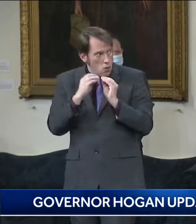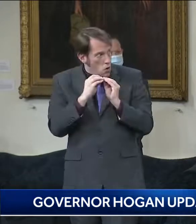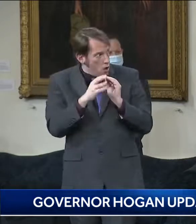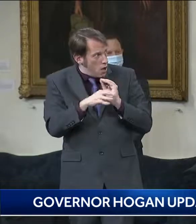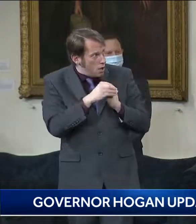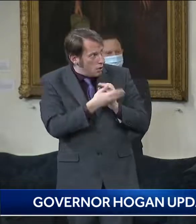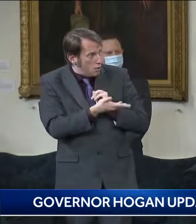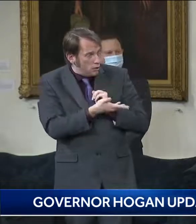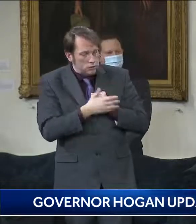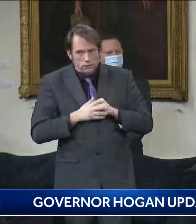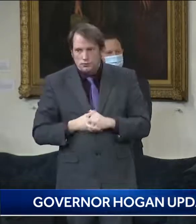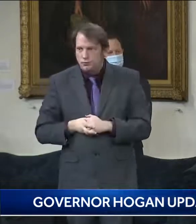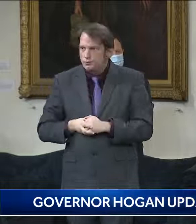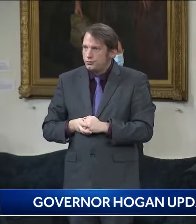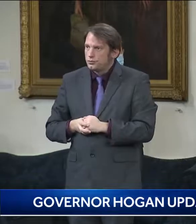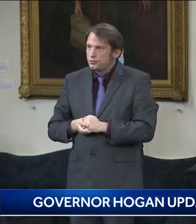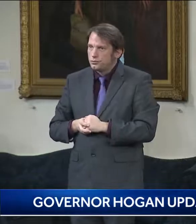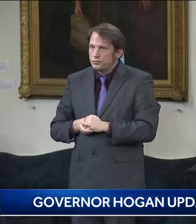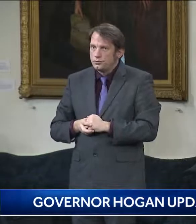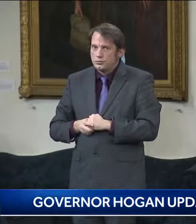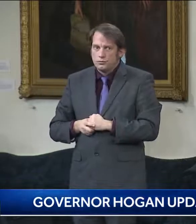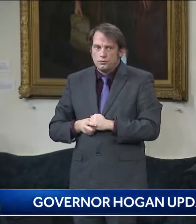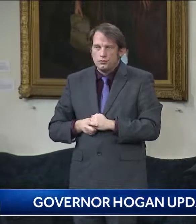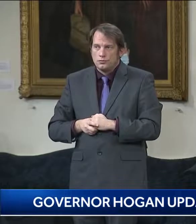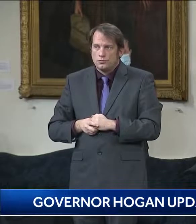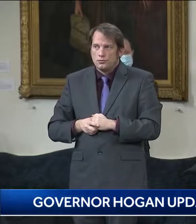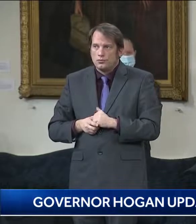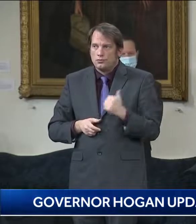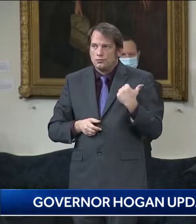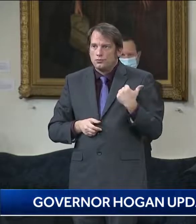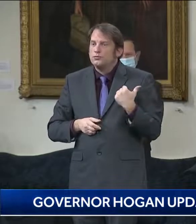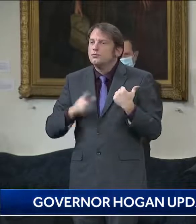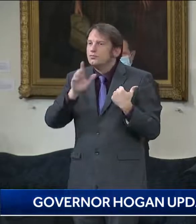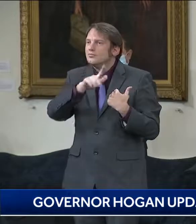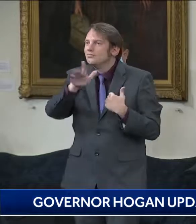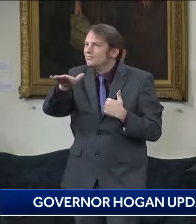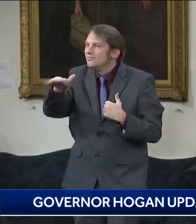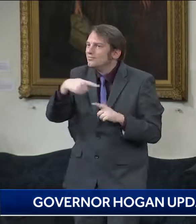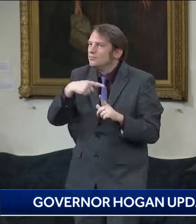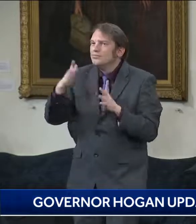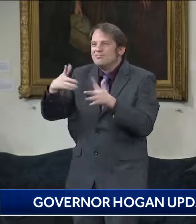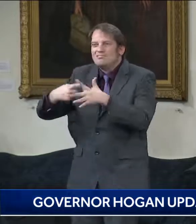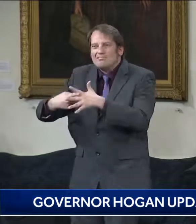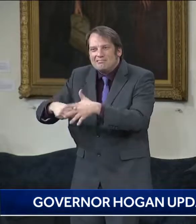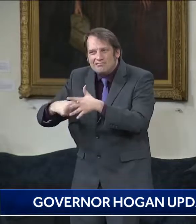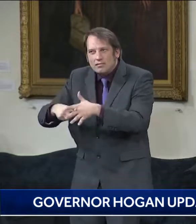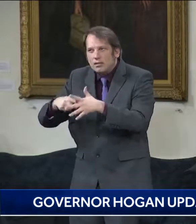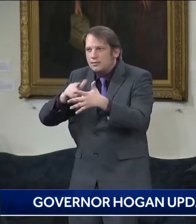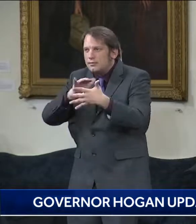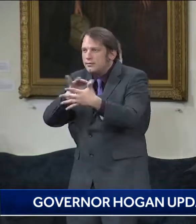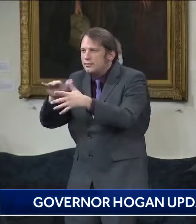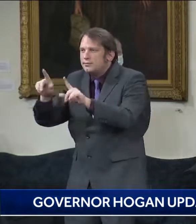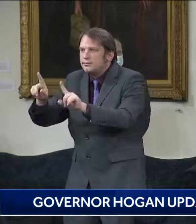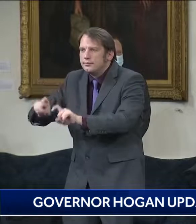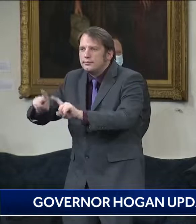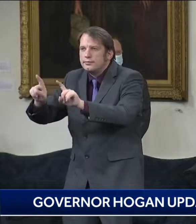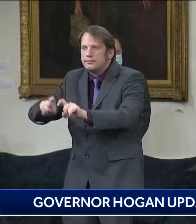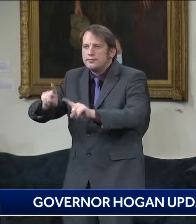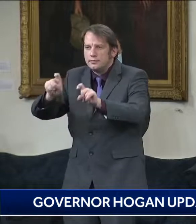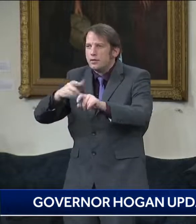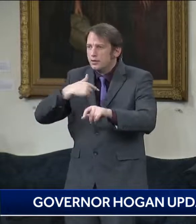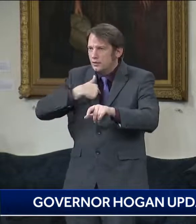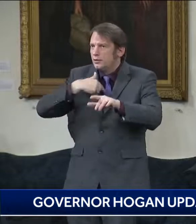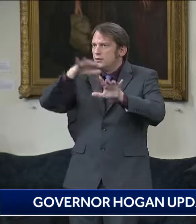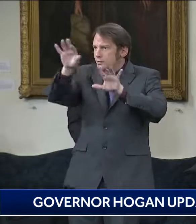Thank you. As I said, this is a 37 is a pilot. It's a matter of, um, they were selected because number one, they volunteered. Number two, they were